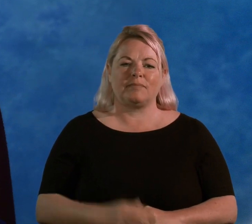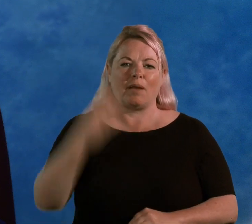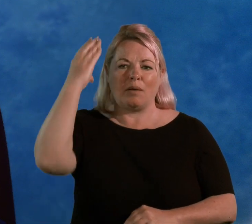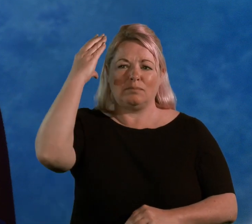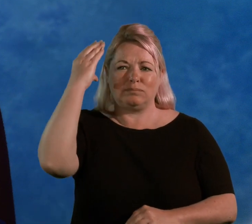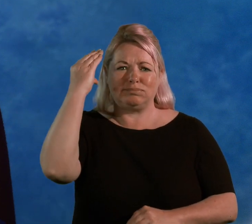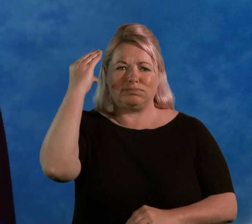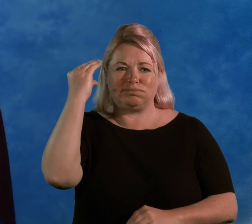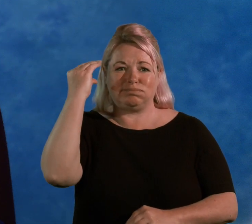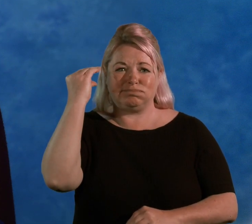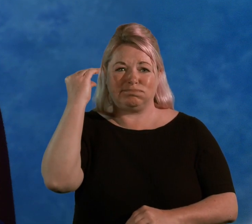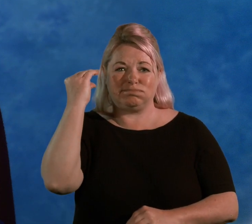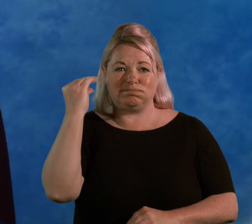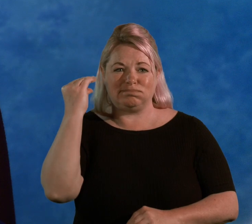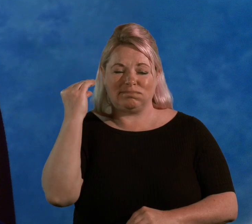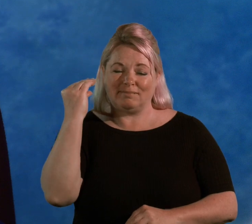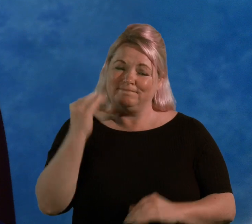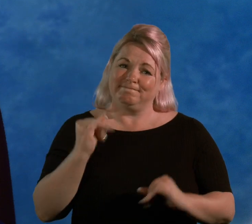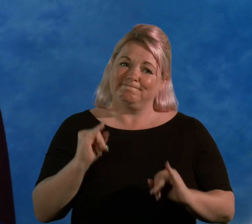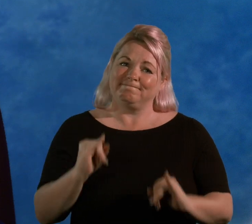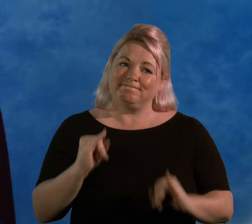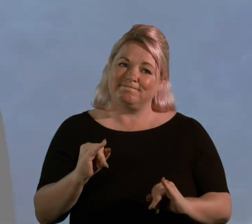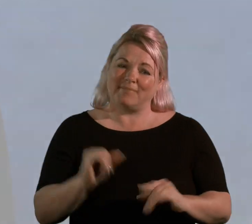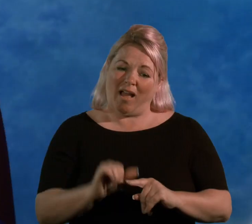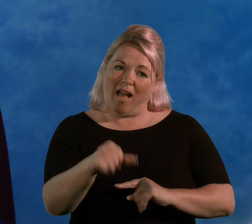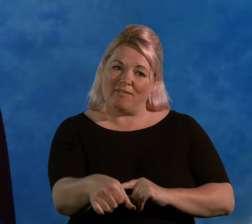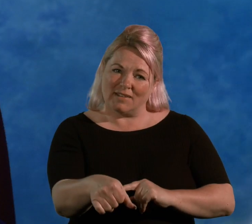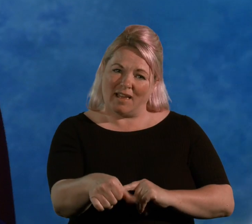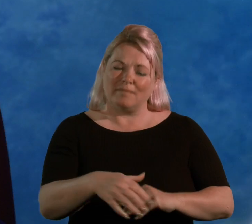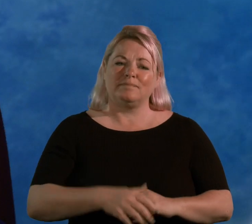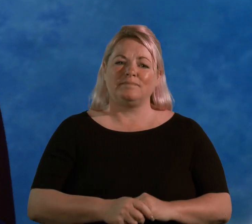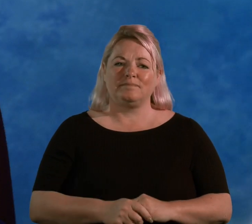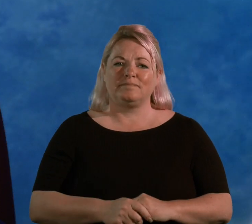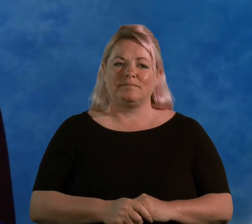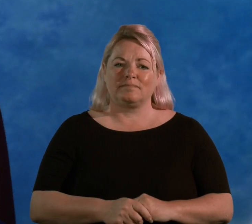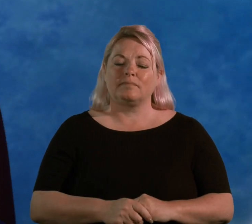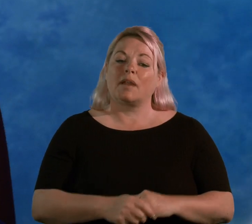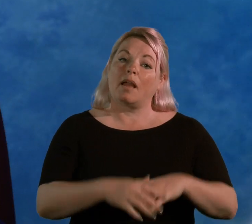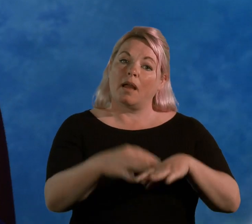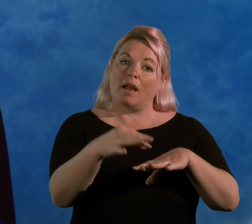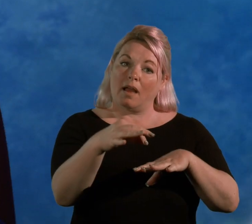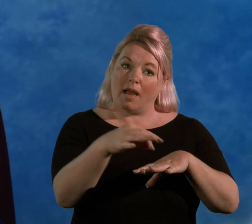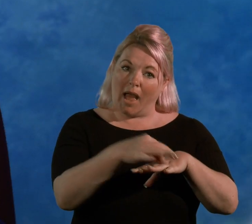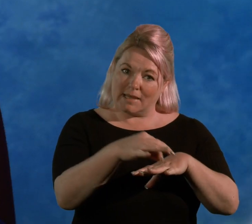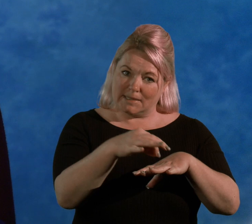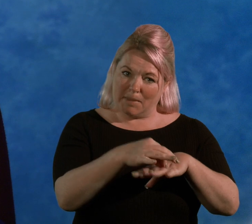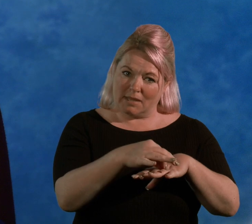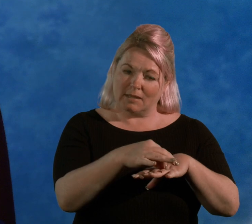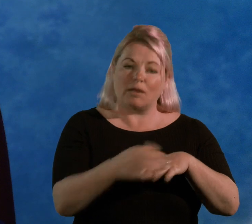really badly after this. But my husband was a scientist, and he'd